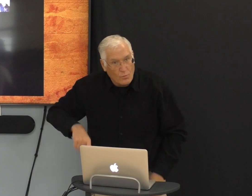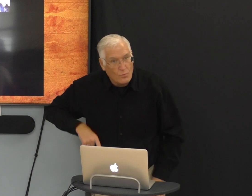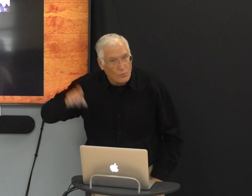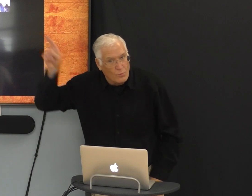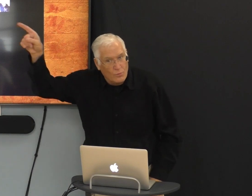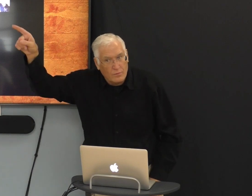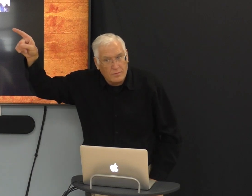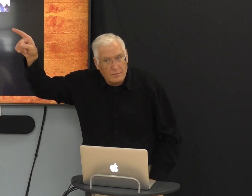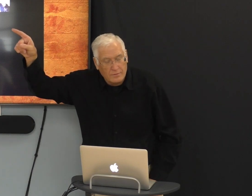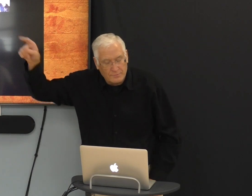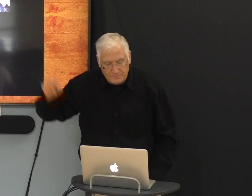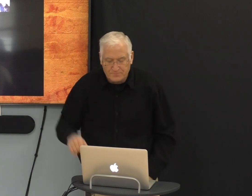Spend time of the Lord.